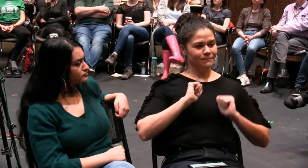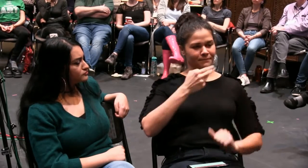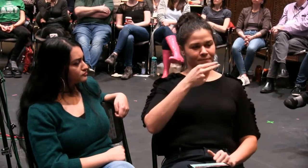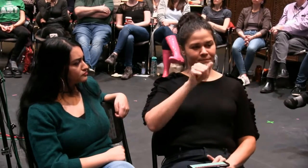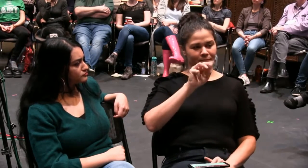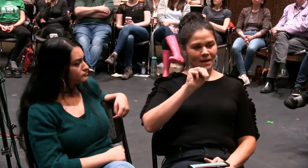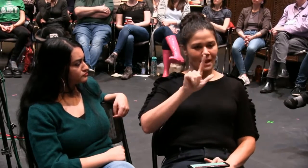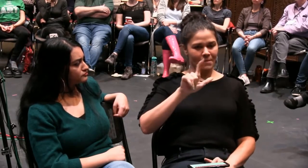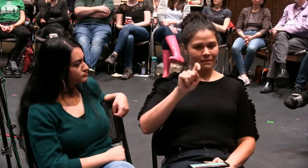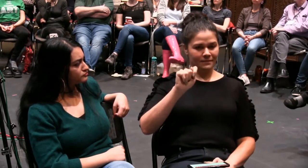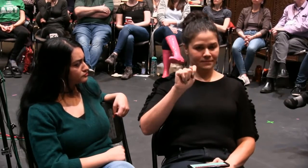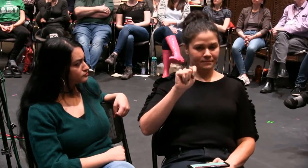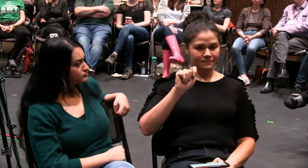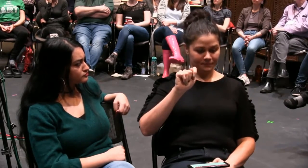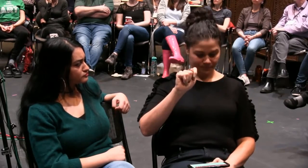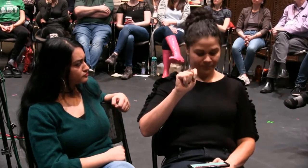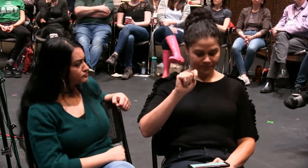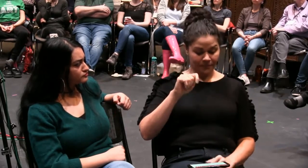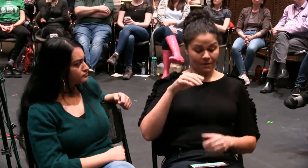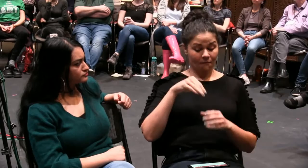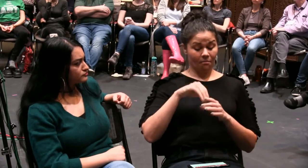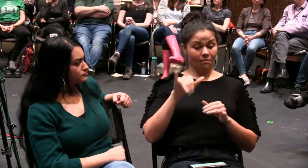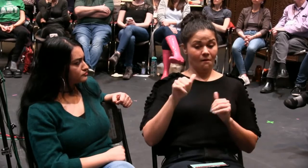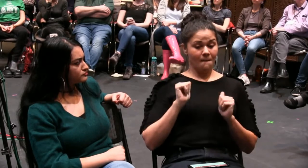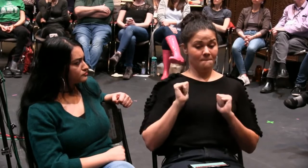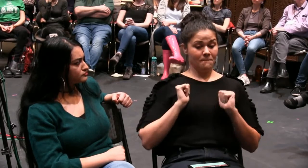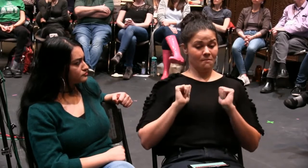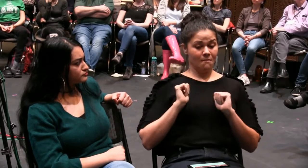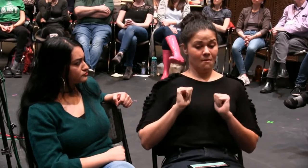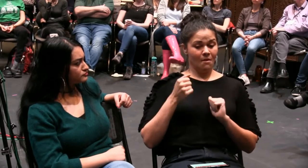She was part of Hamlet, the Shakespeare production.